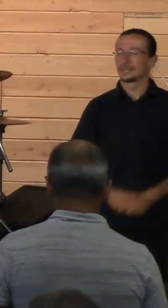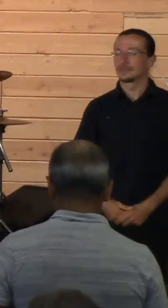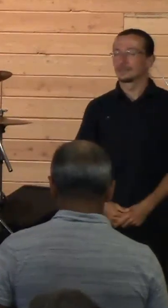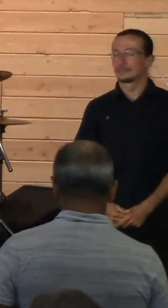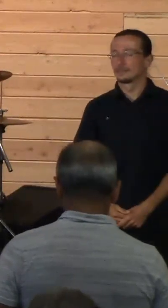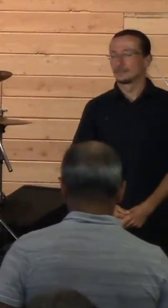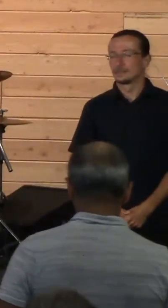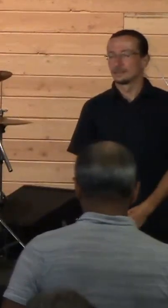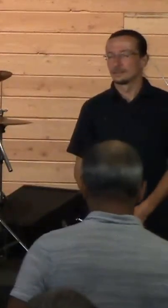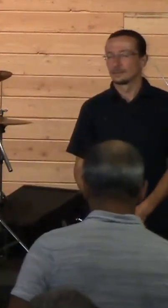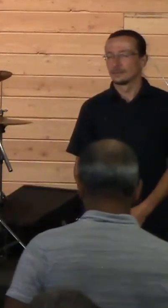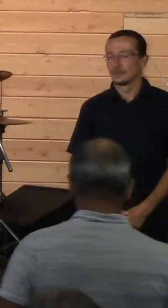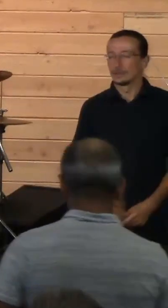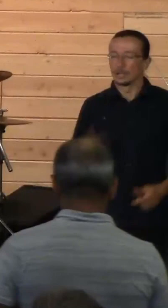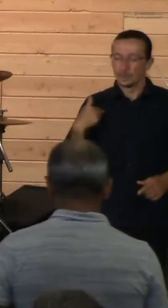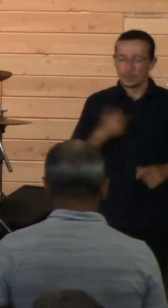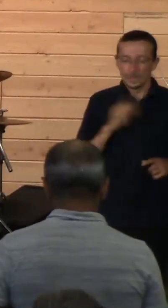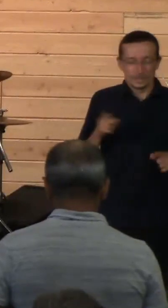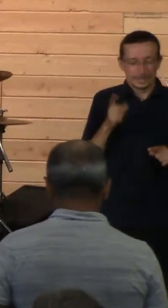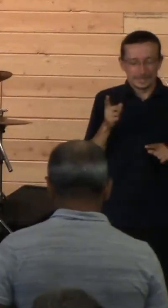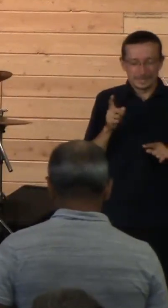If we simply come to you.